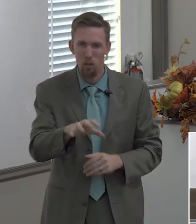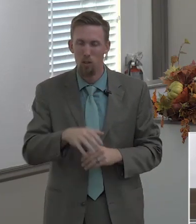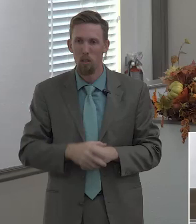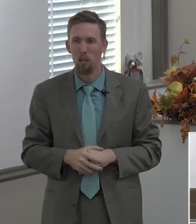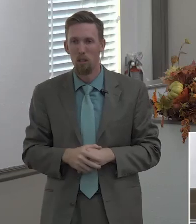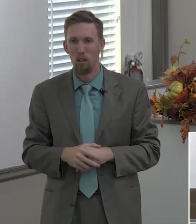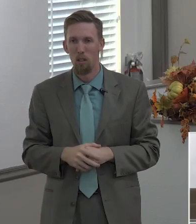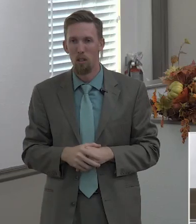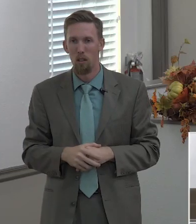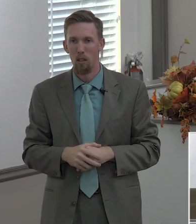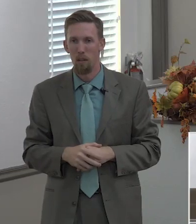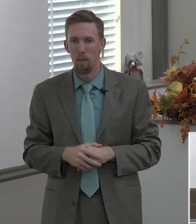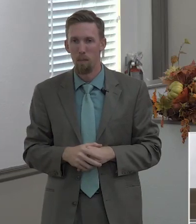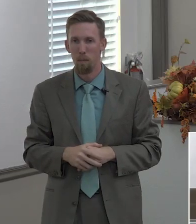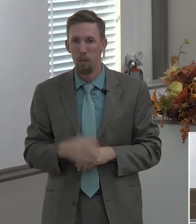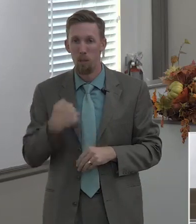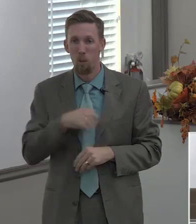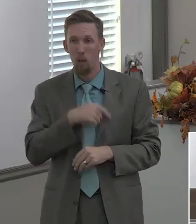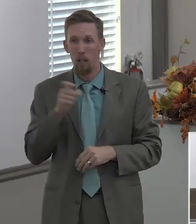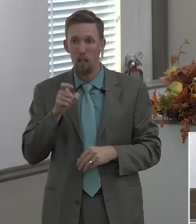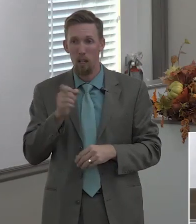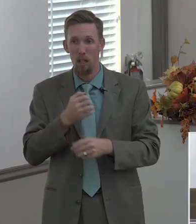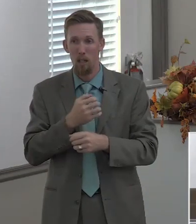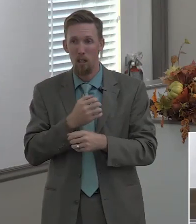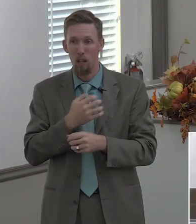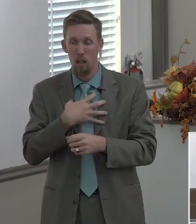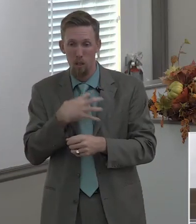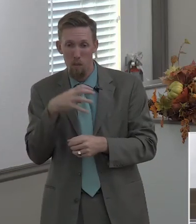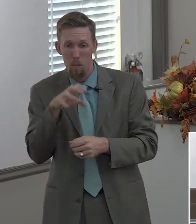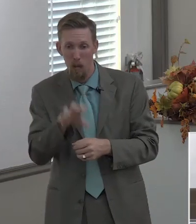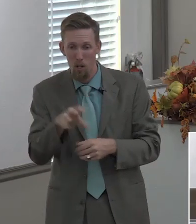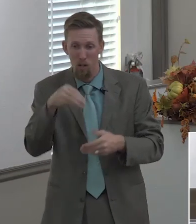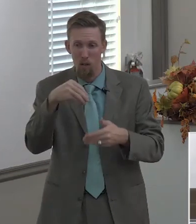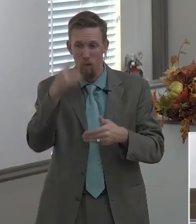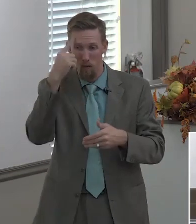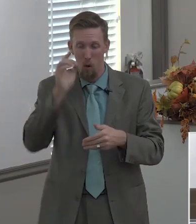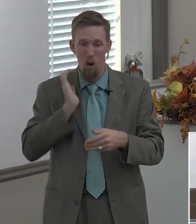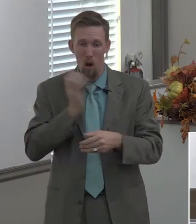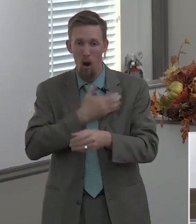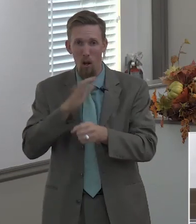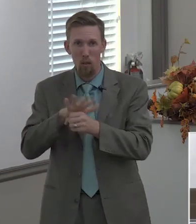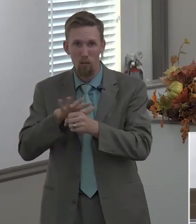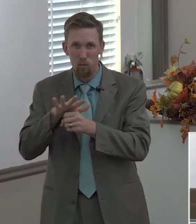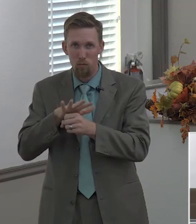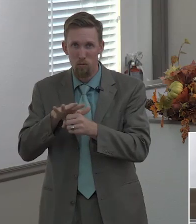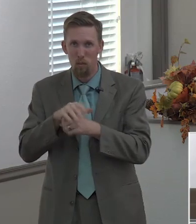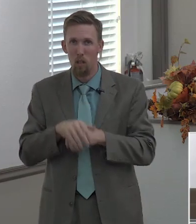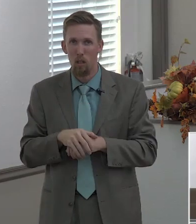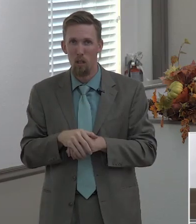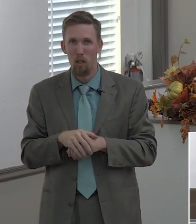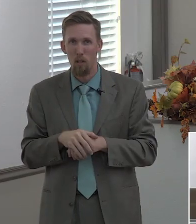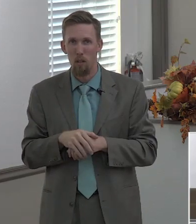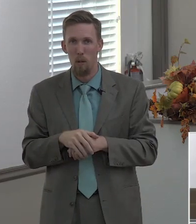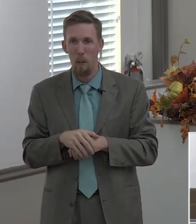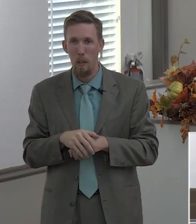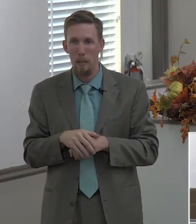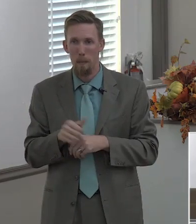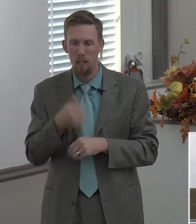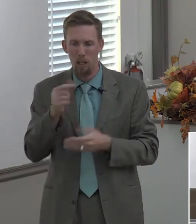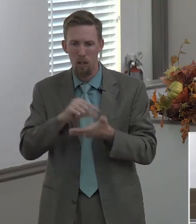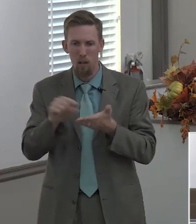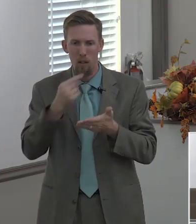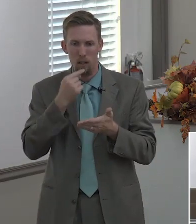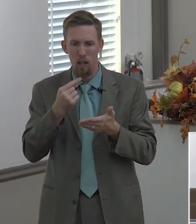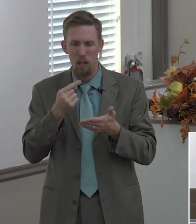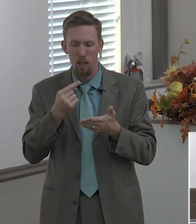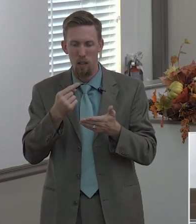we need compassion for our area amen and matthew chapter 9 verse 36 but when they saw the multitude when he saw